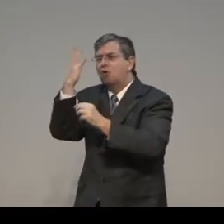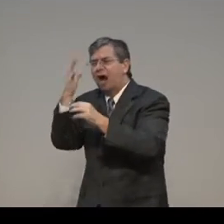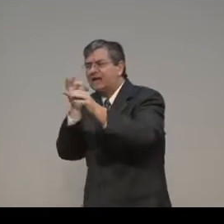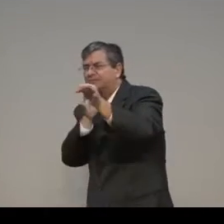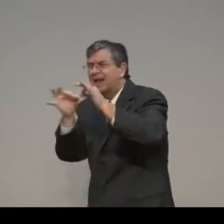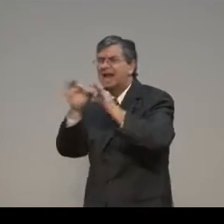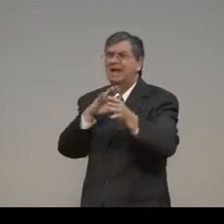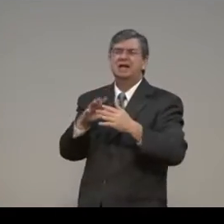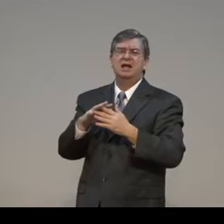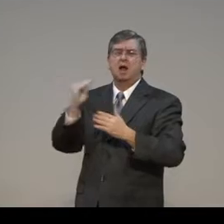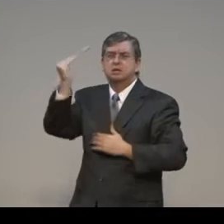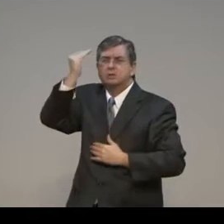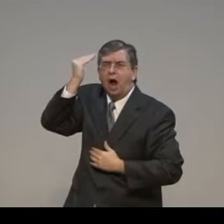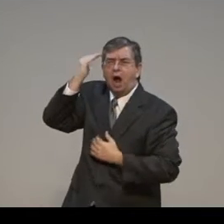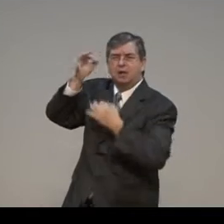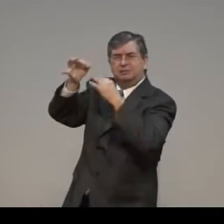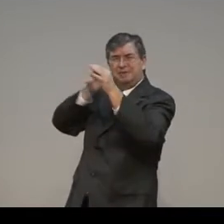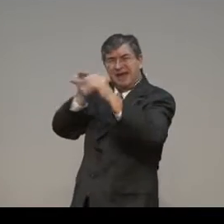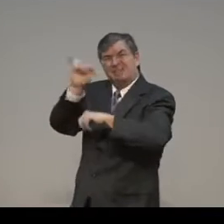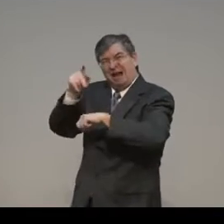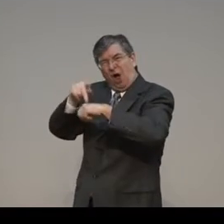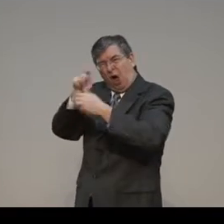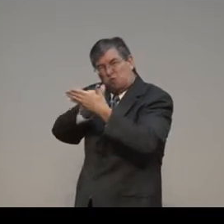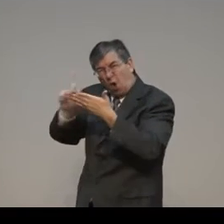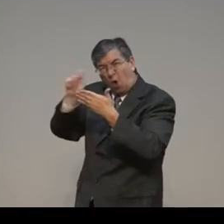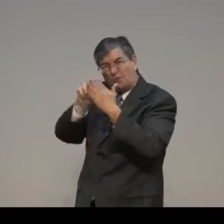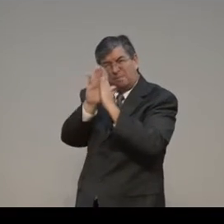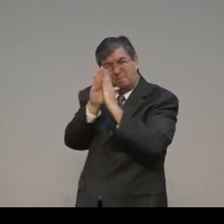sin of the flesh and sin of the spirit. About one of the children.